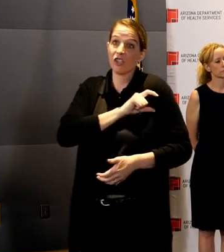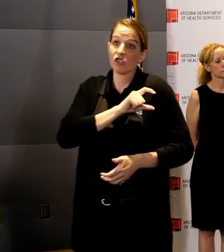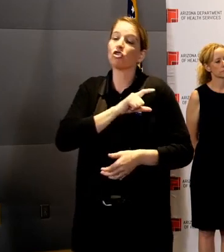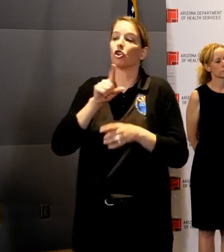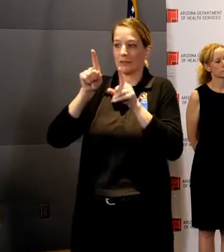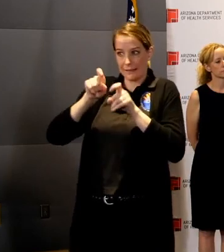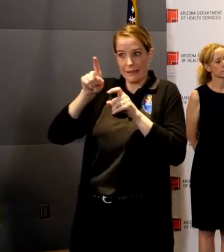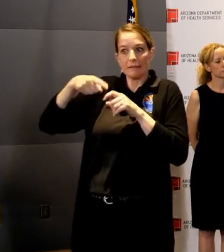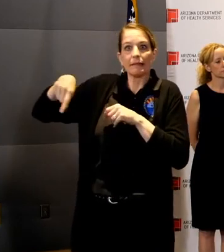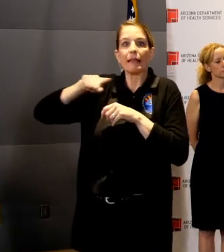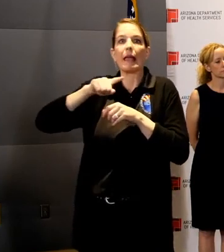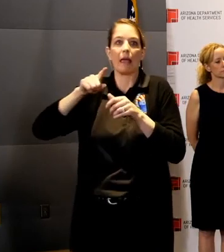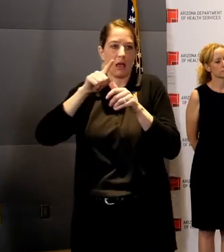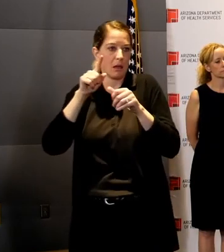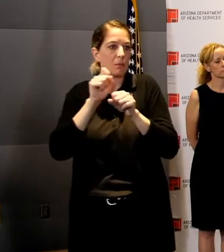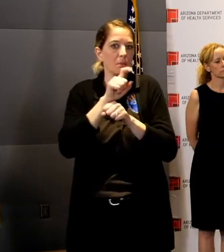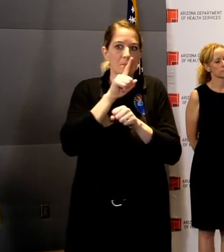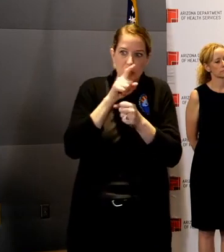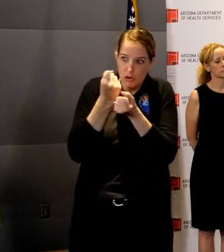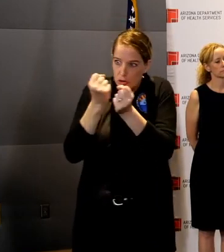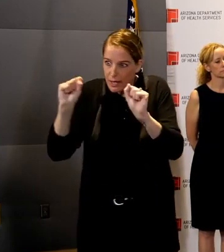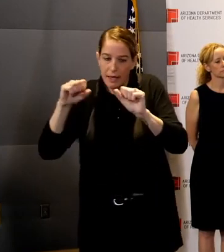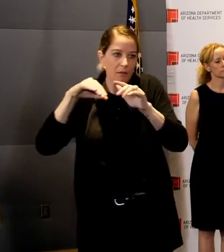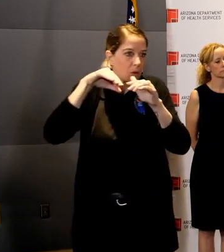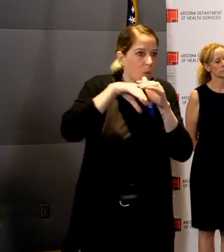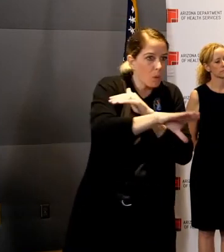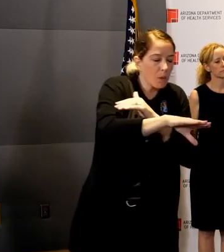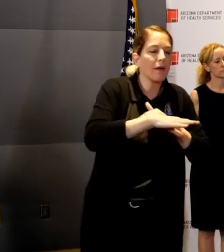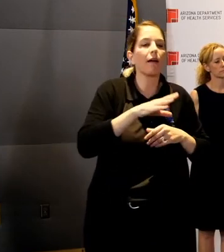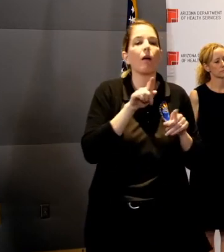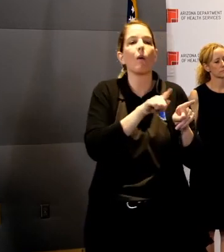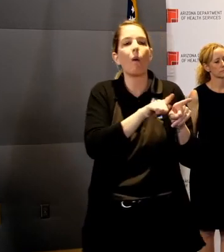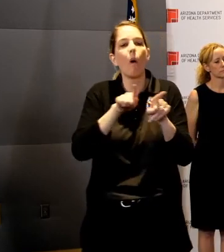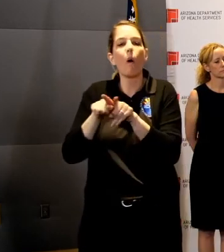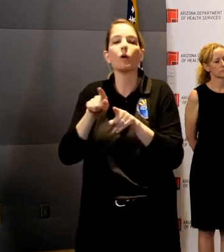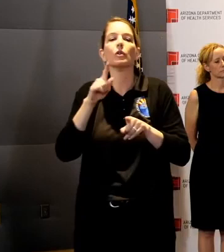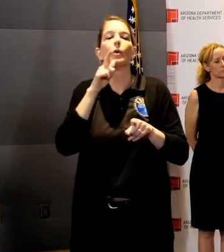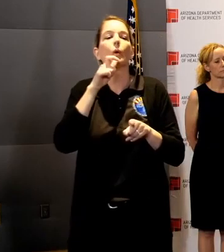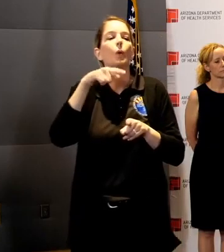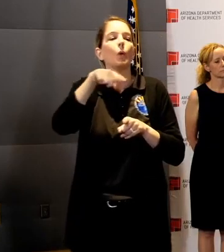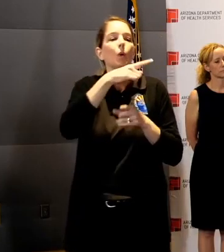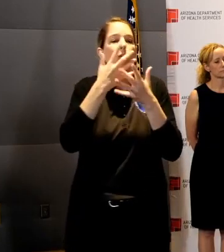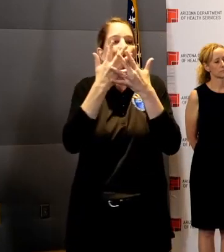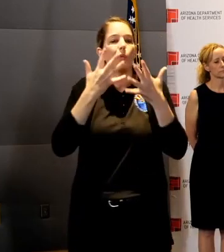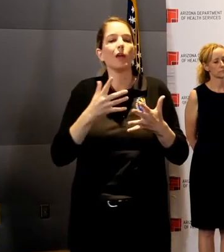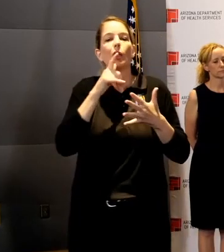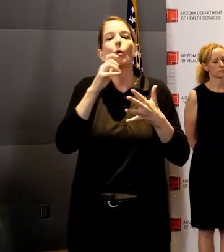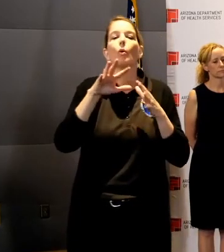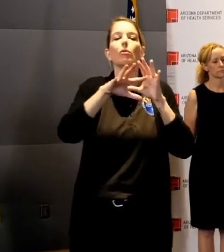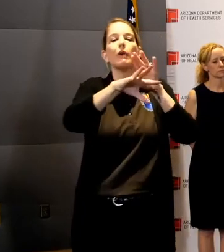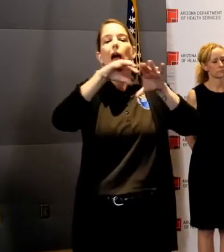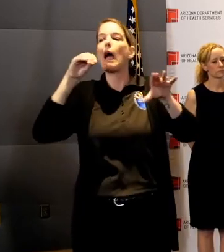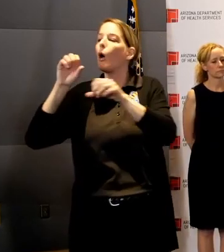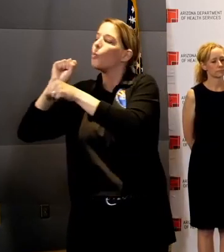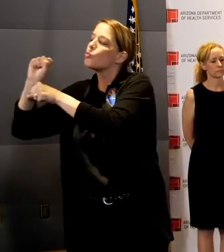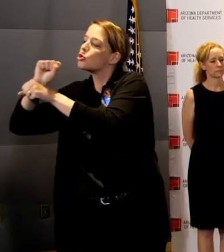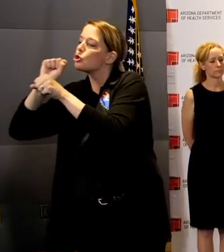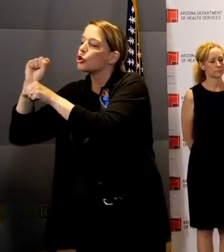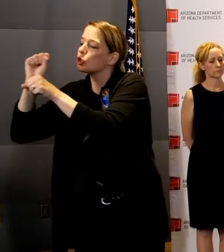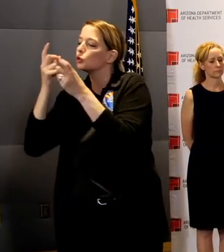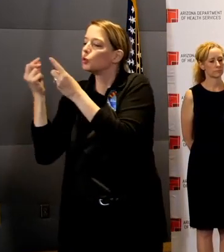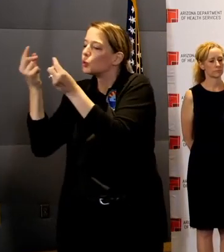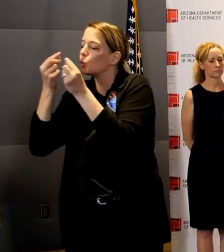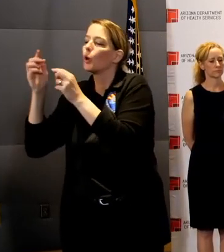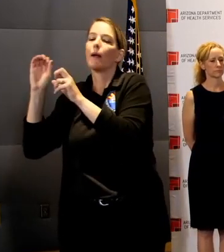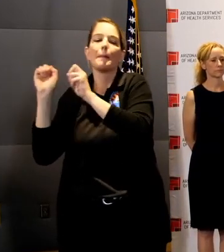also working with the, uh, the inmates that work off site from the prison so that they can, uh, be protected